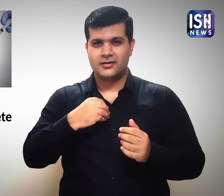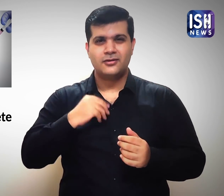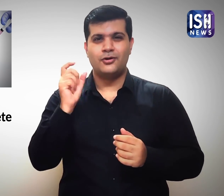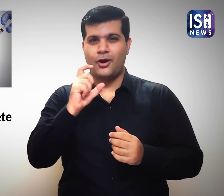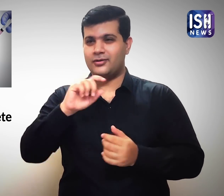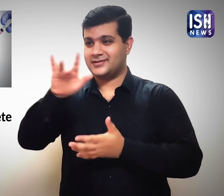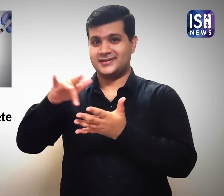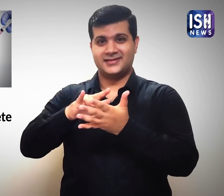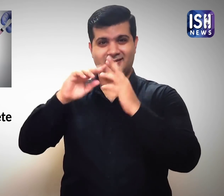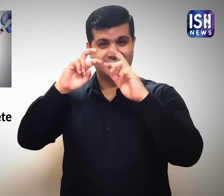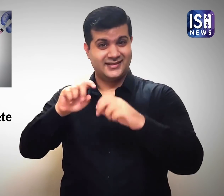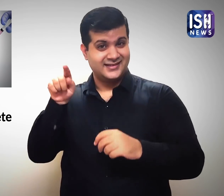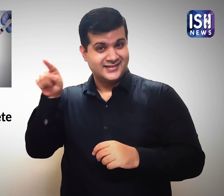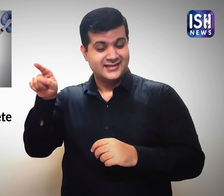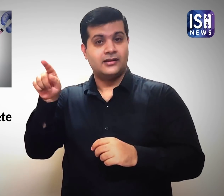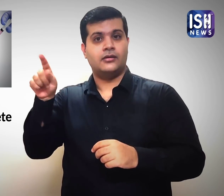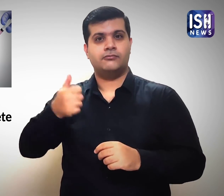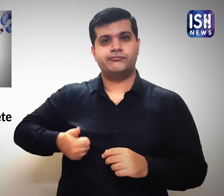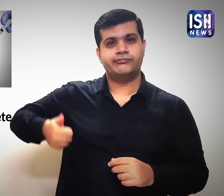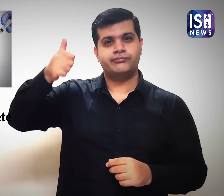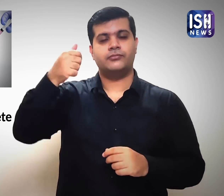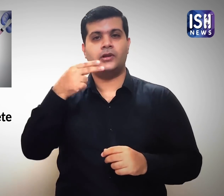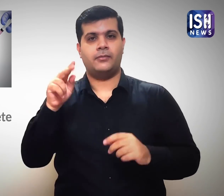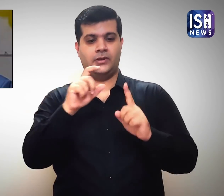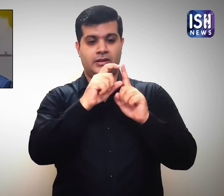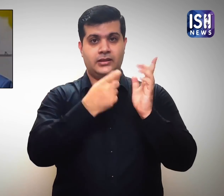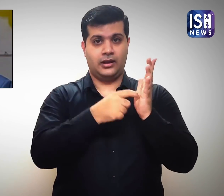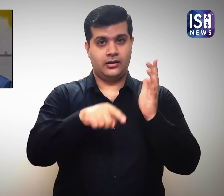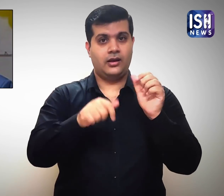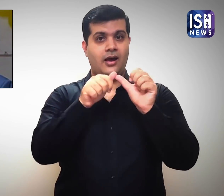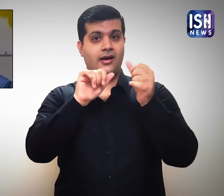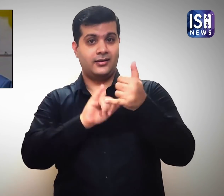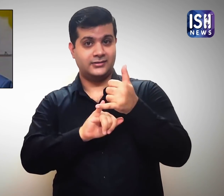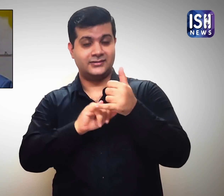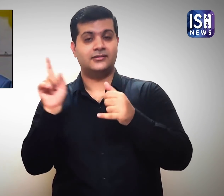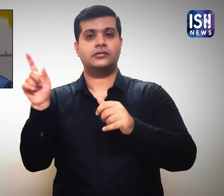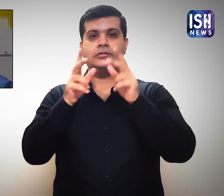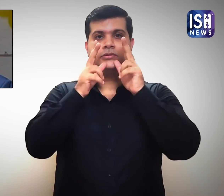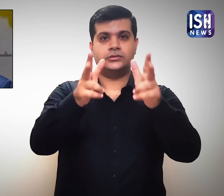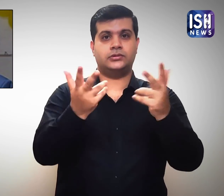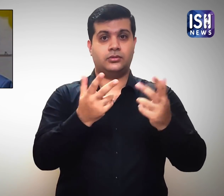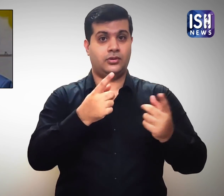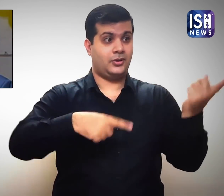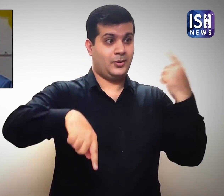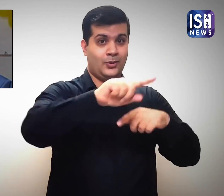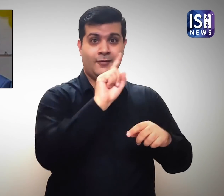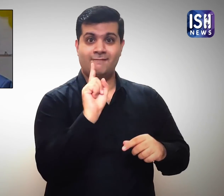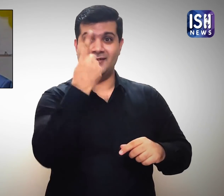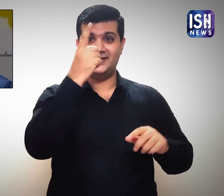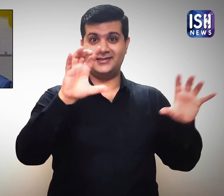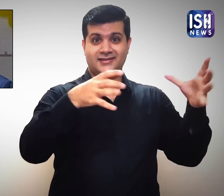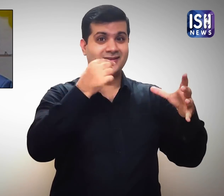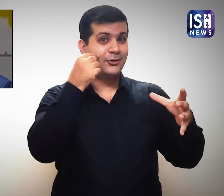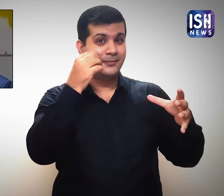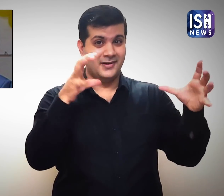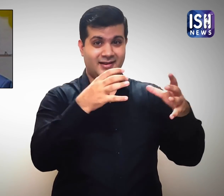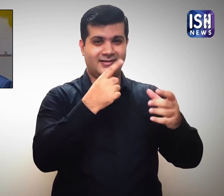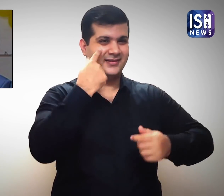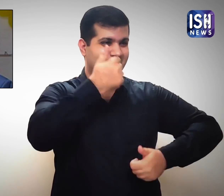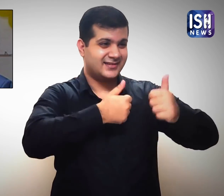Dr. A. Sundaram, Dean at SRM Medical College Hospital & Research, said those tested in the first phase